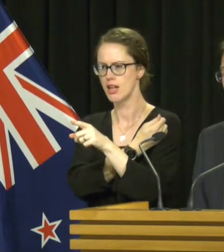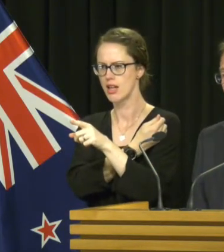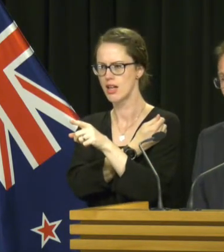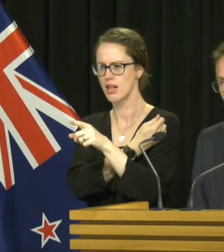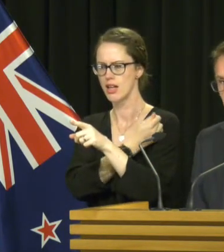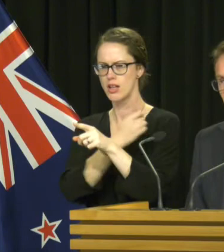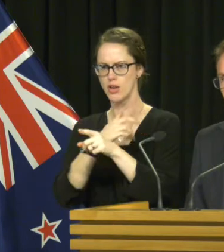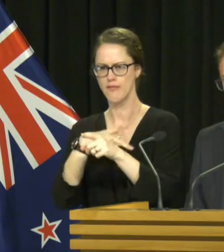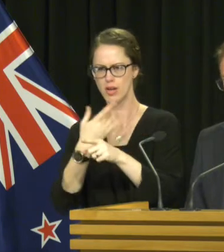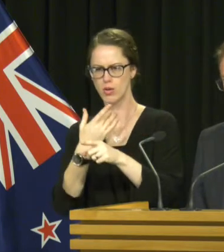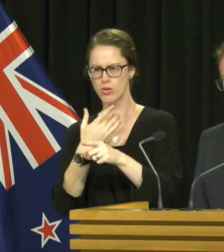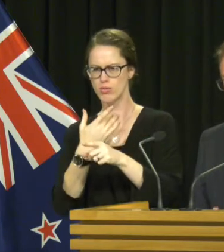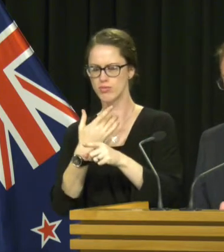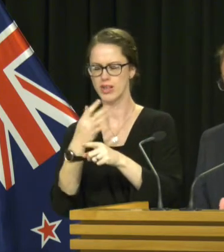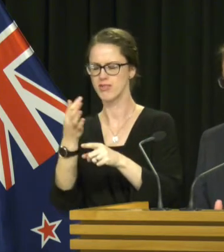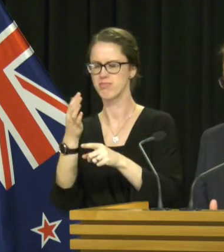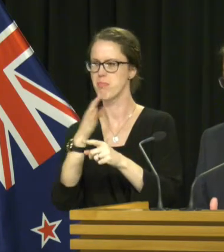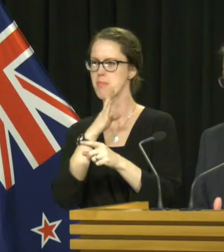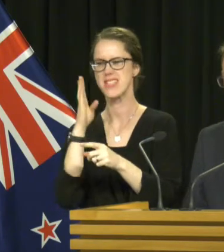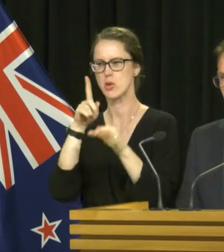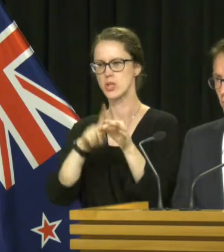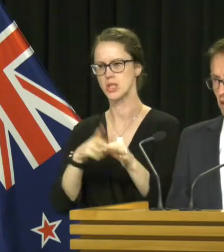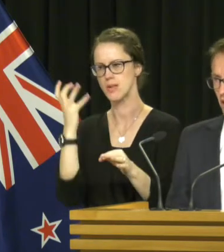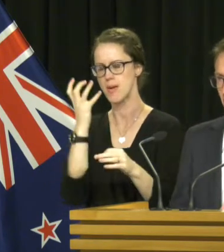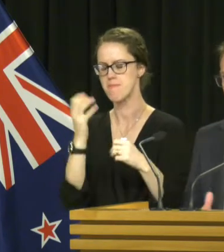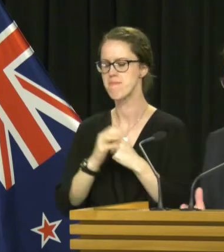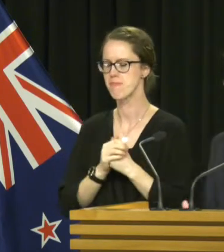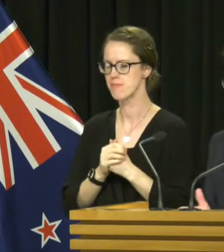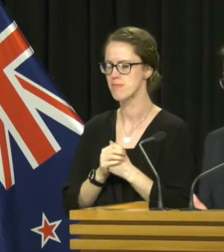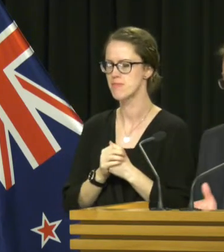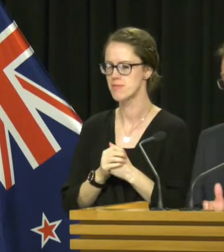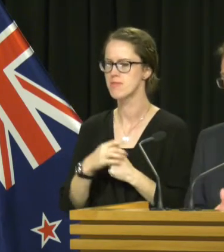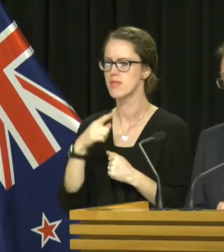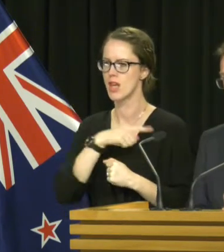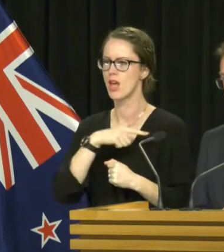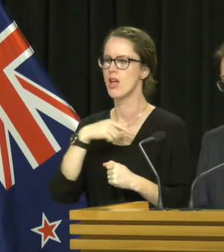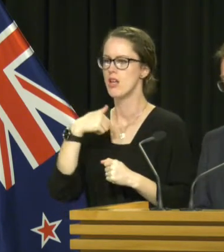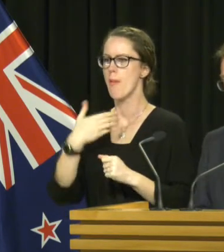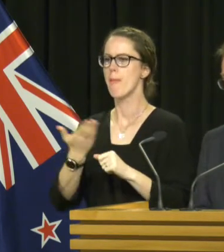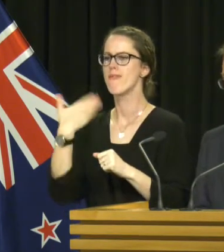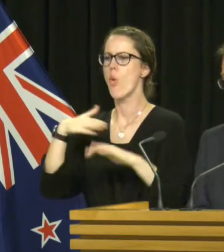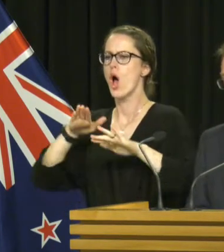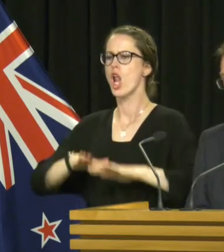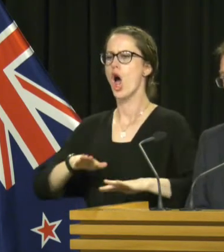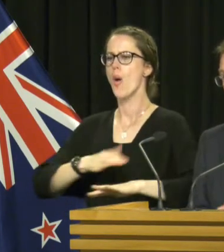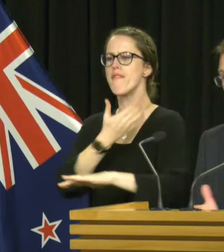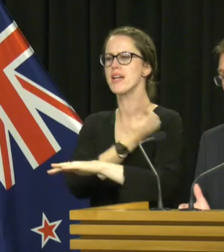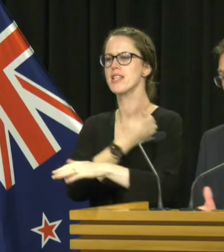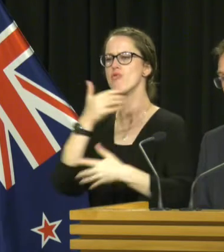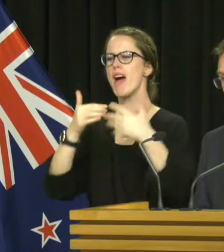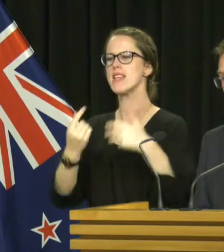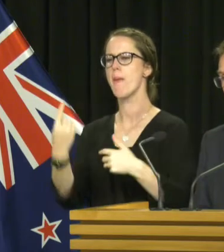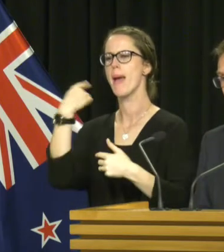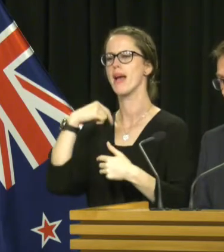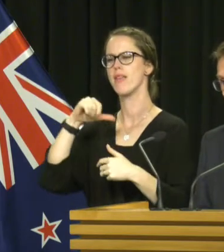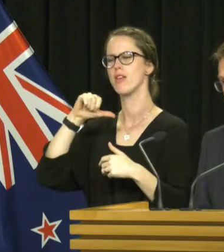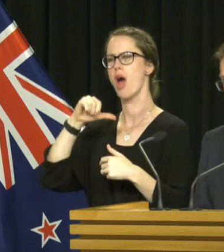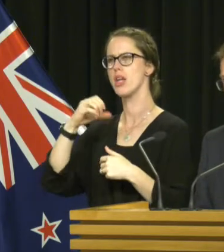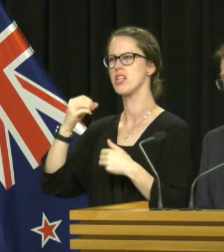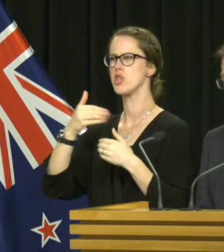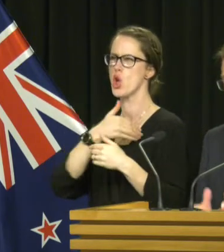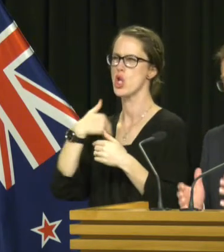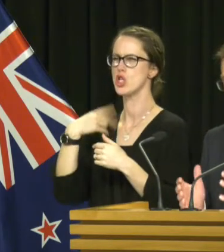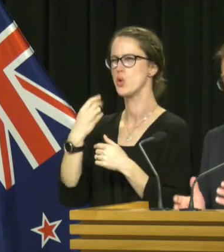vaccine? Our experience is, and I've specialised in public health, and when we had low vaccination rates through the 90s and into the early